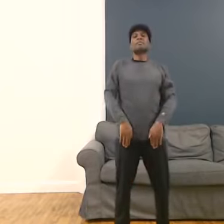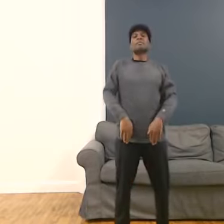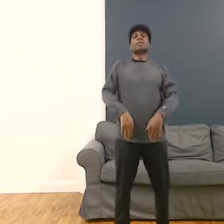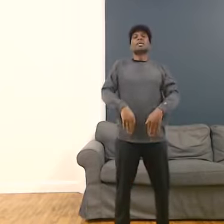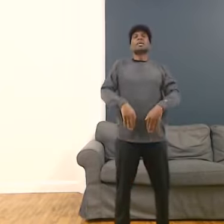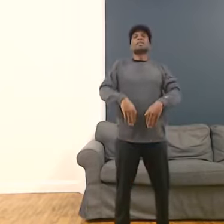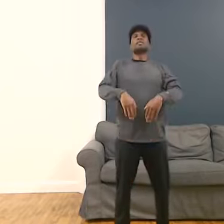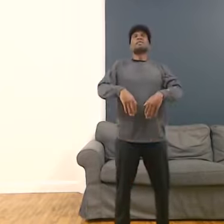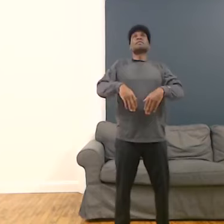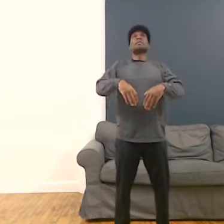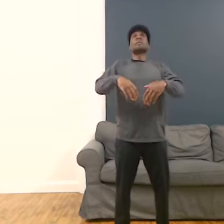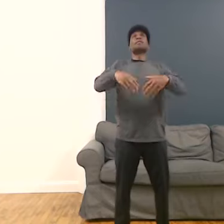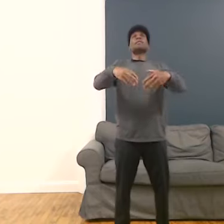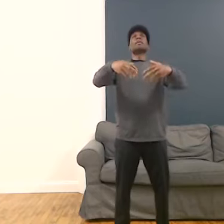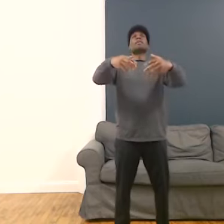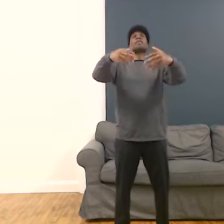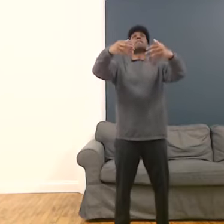and pull it up off the body.